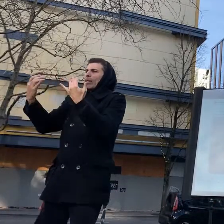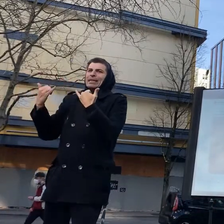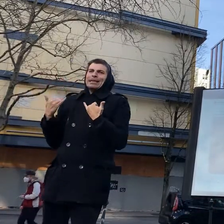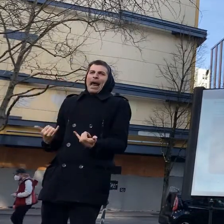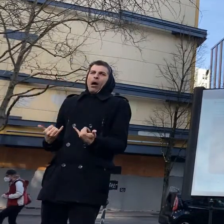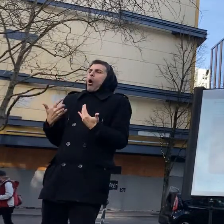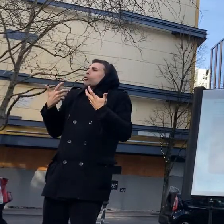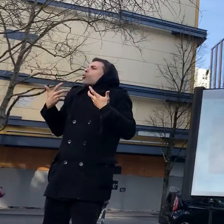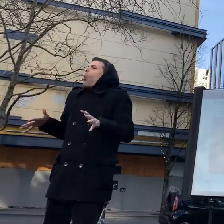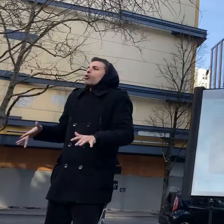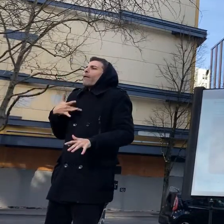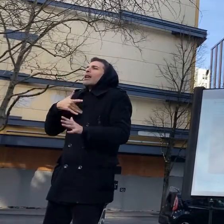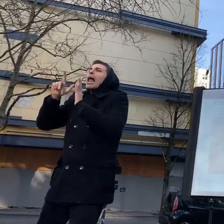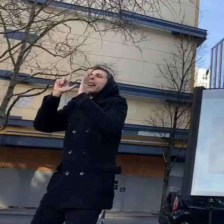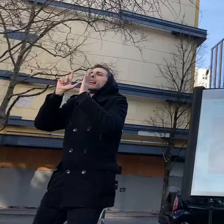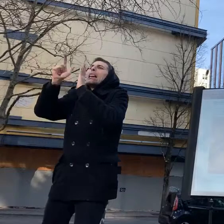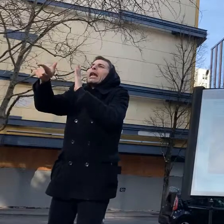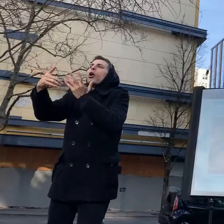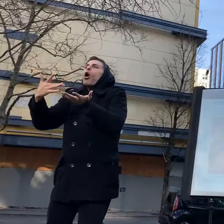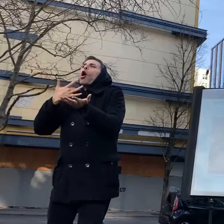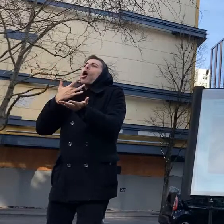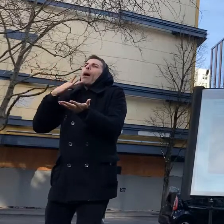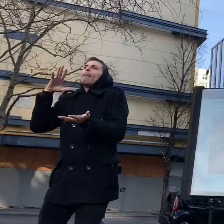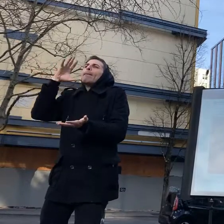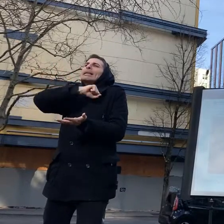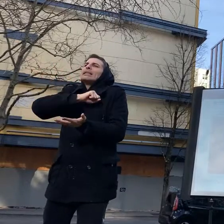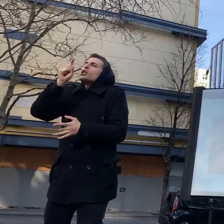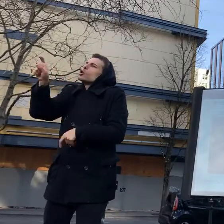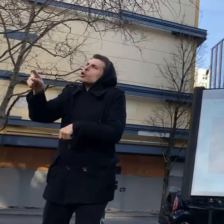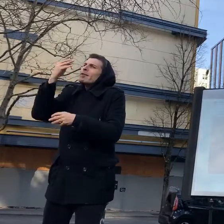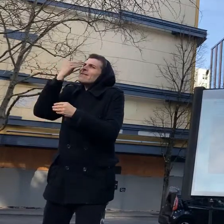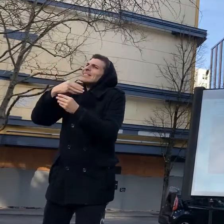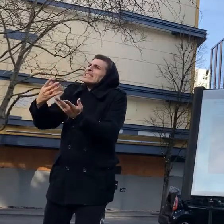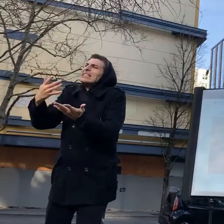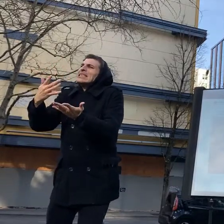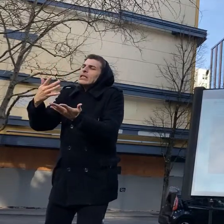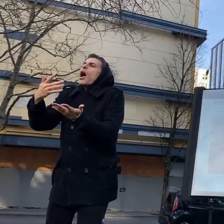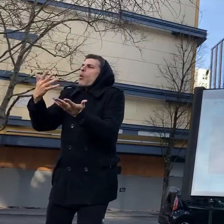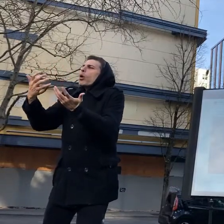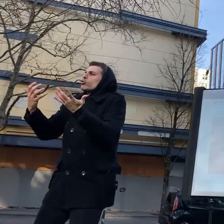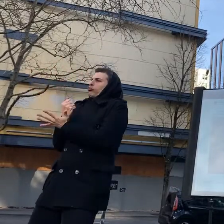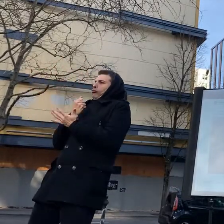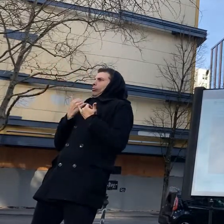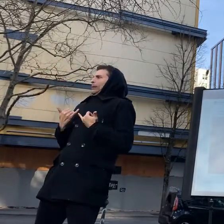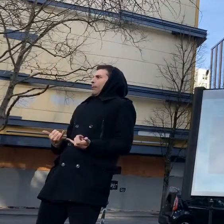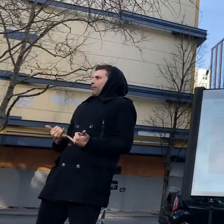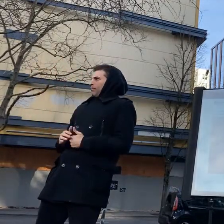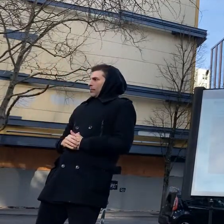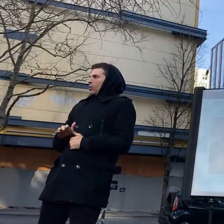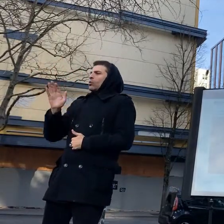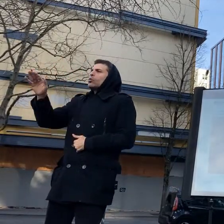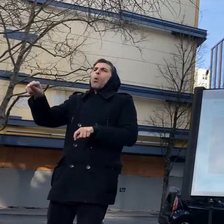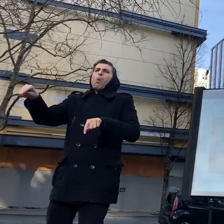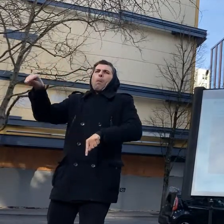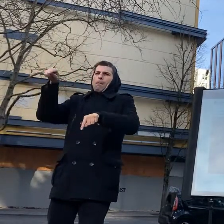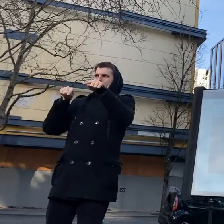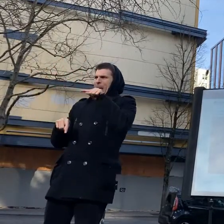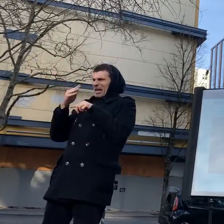as you can see in this video that tough woodstock took at the time as optimistic they literally used this